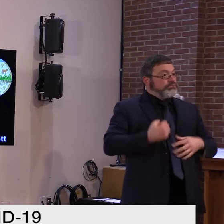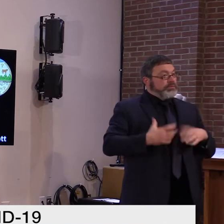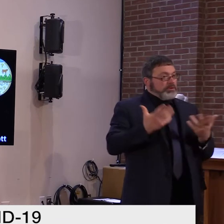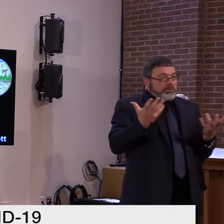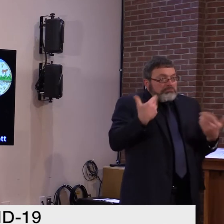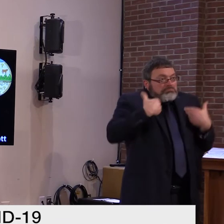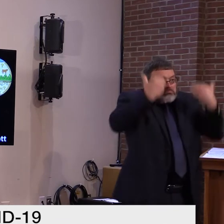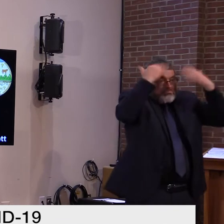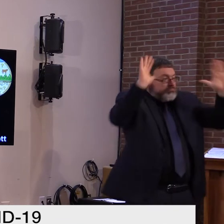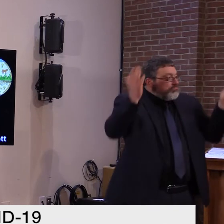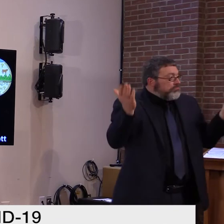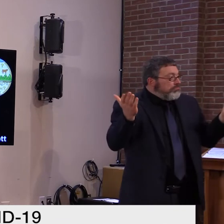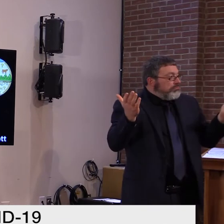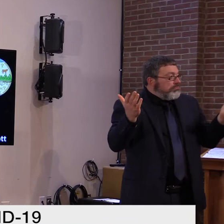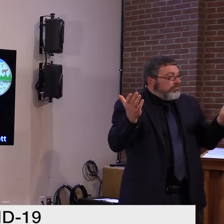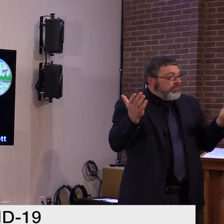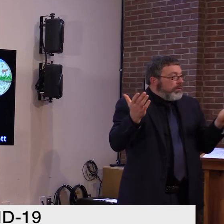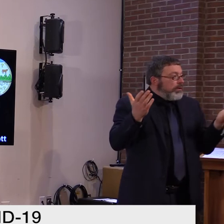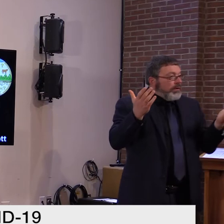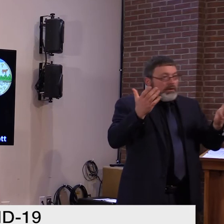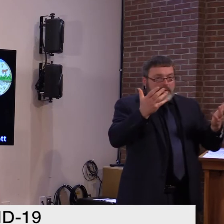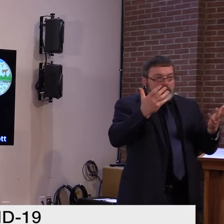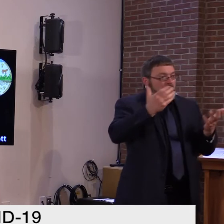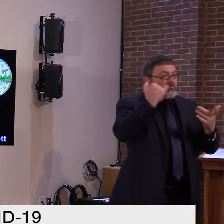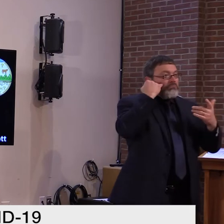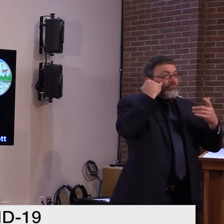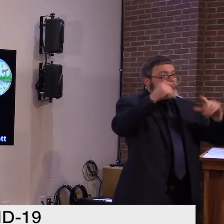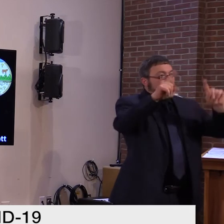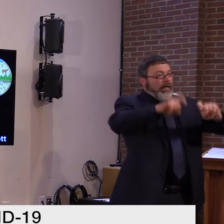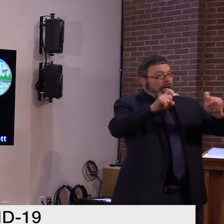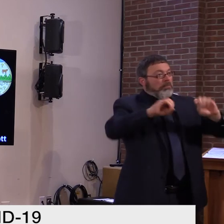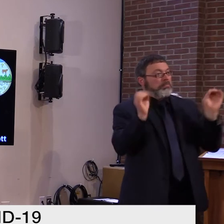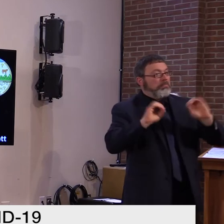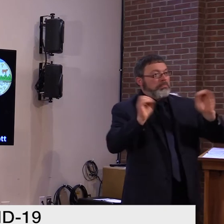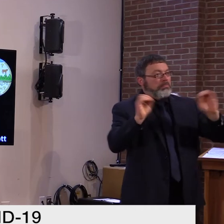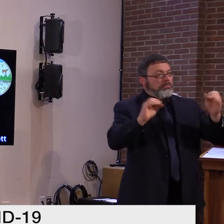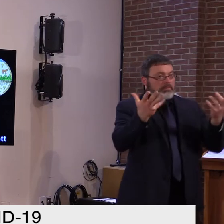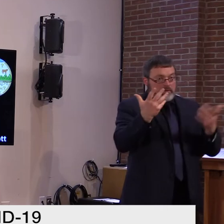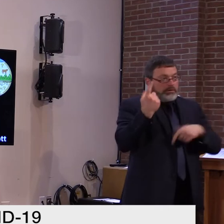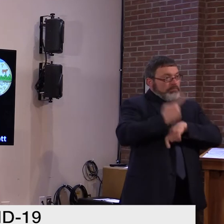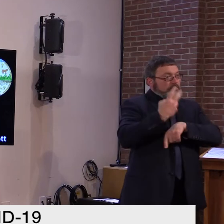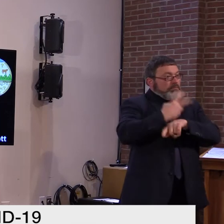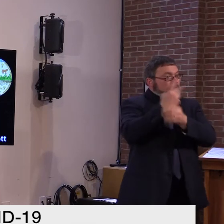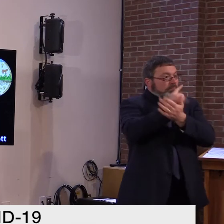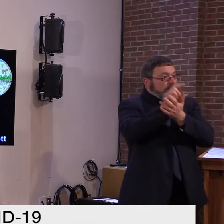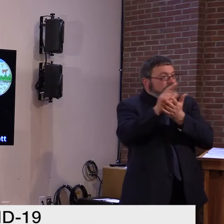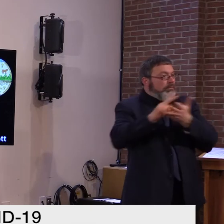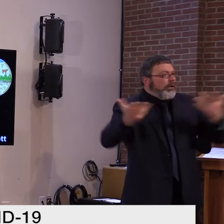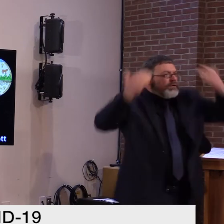get it. So please don't make assumptions with this disease. Take it seriously.